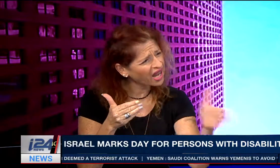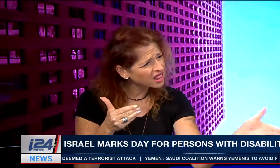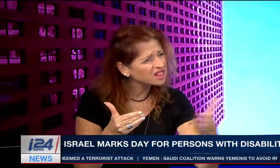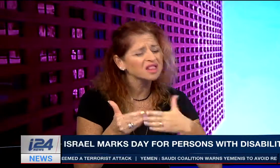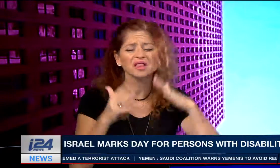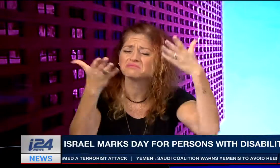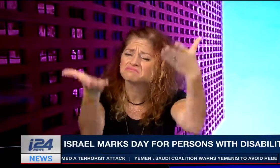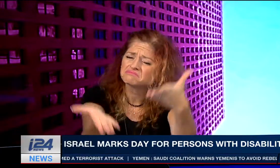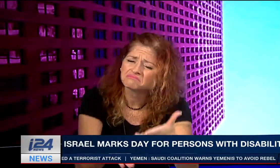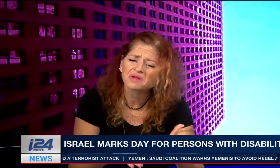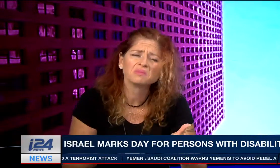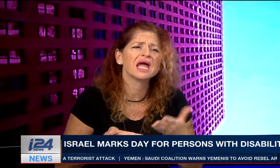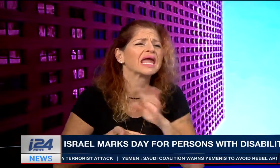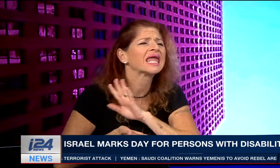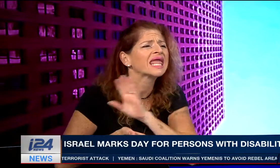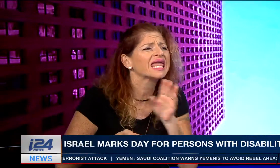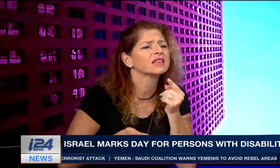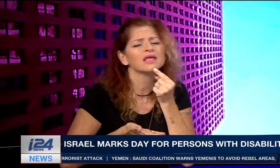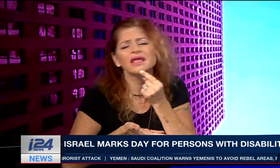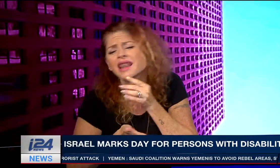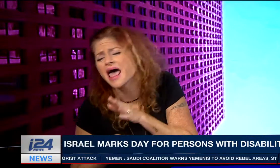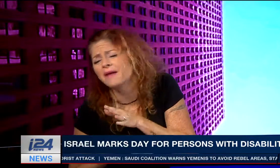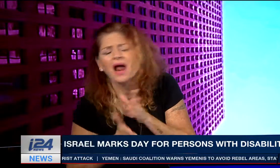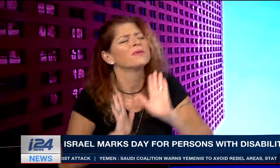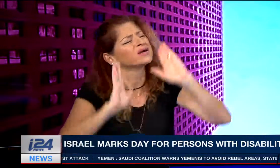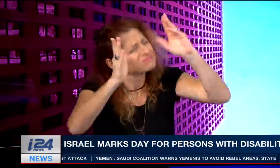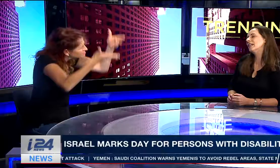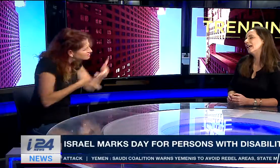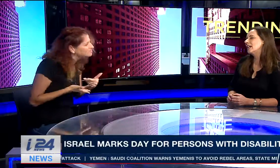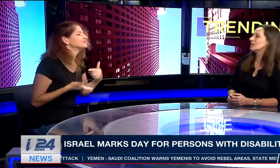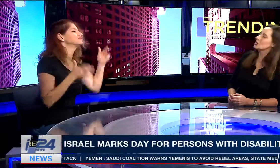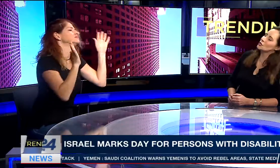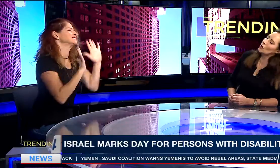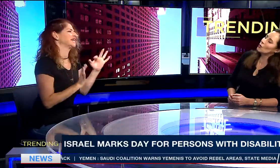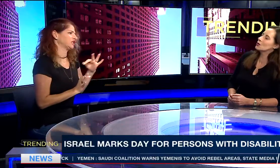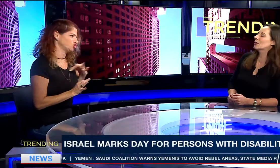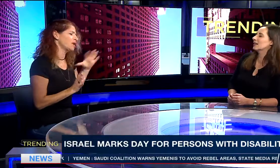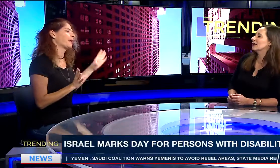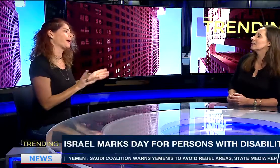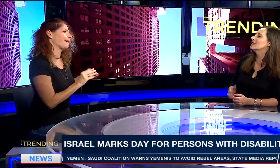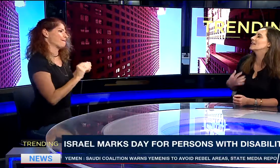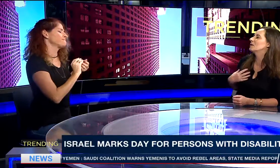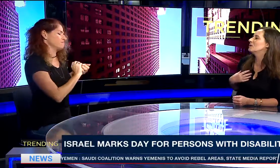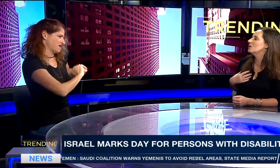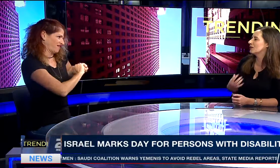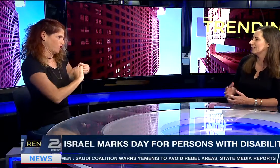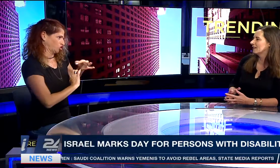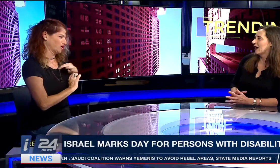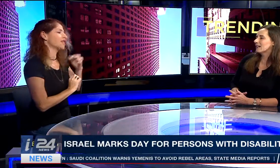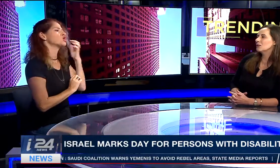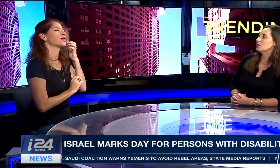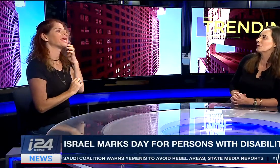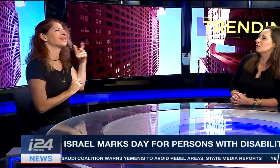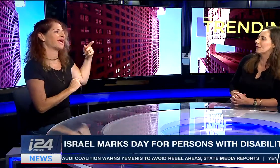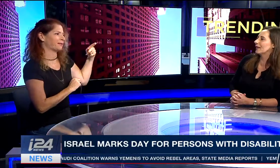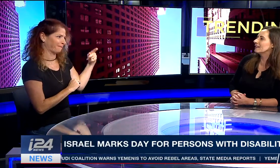really opened the door for me. They let me in. They didn't say, yes, no, you can't. This is my movie. I did it with my friend.